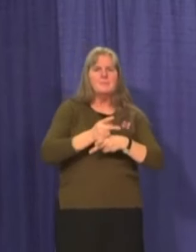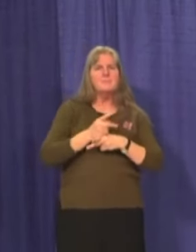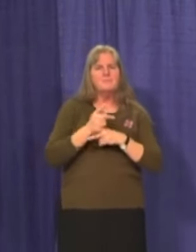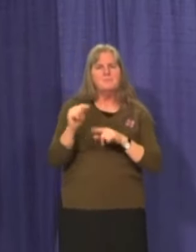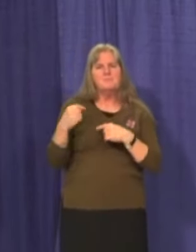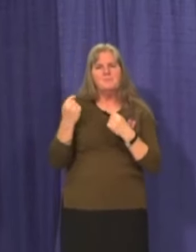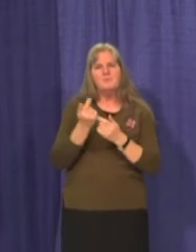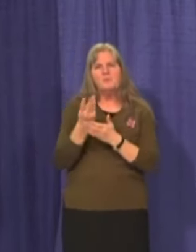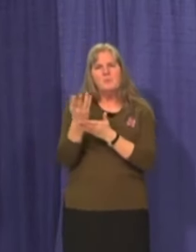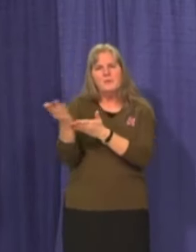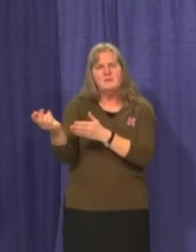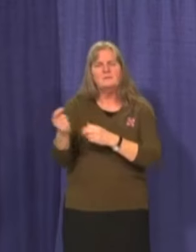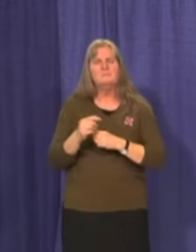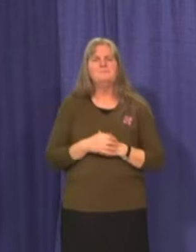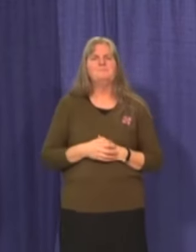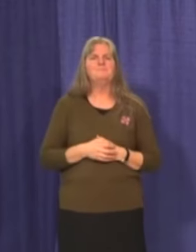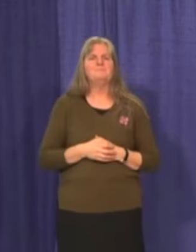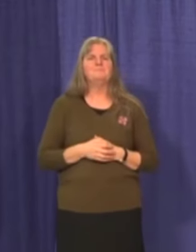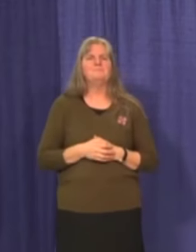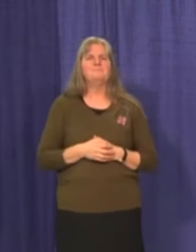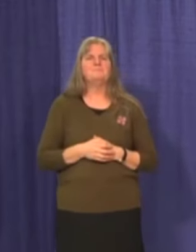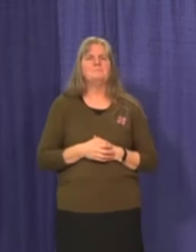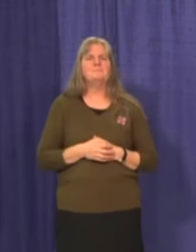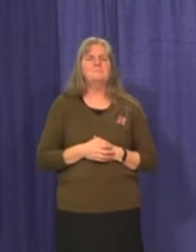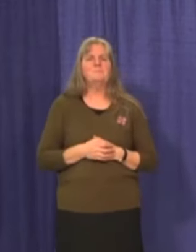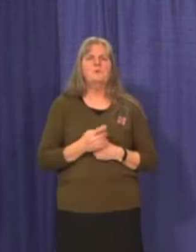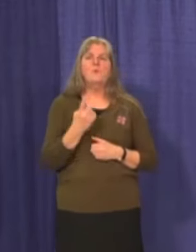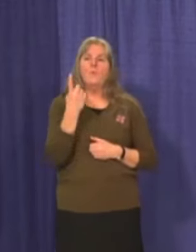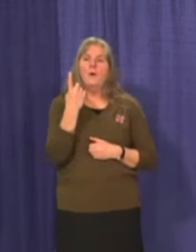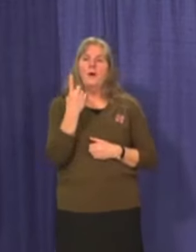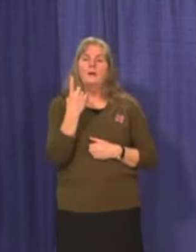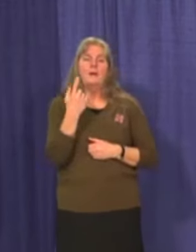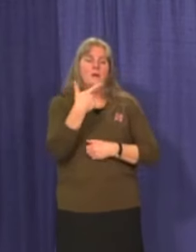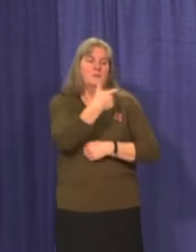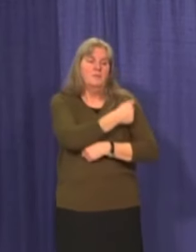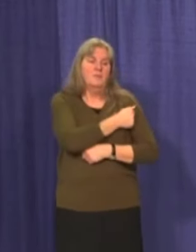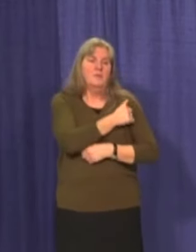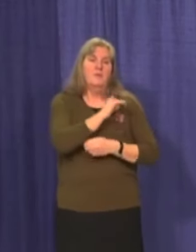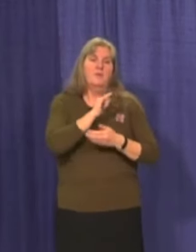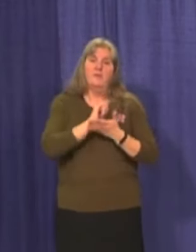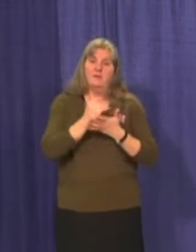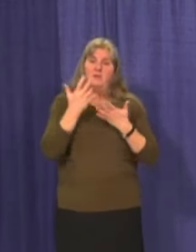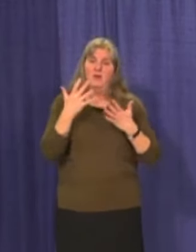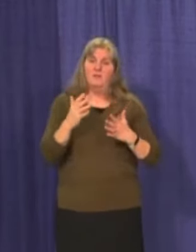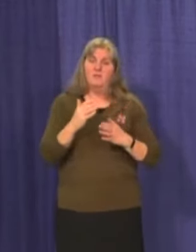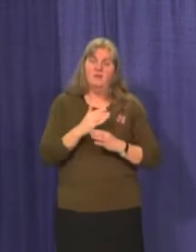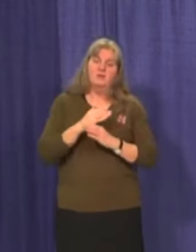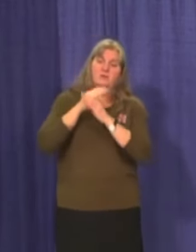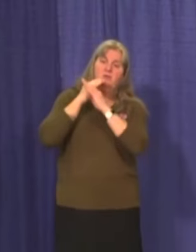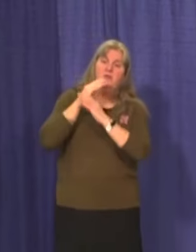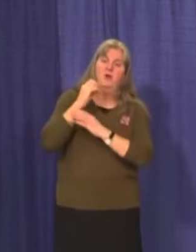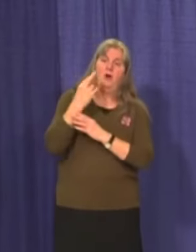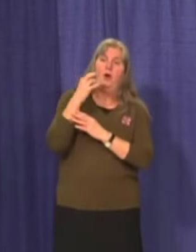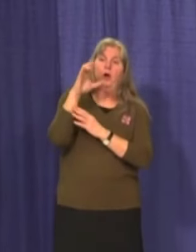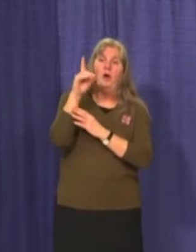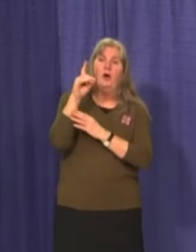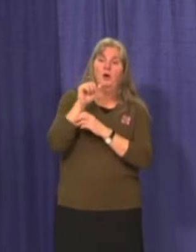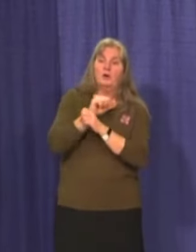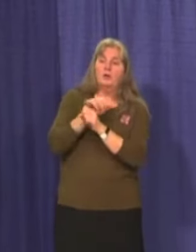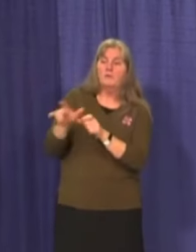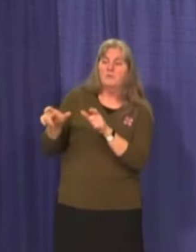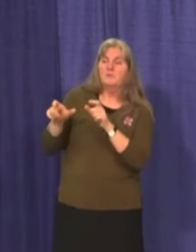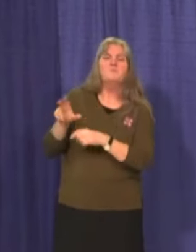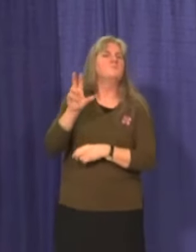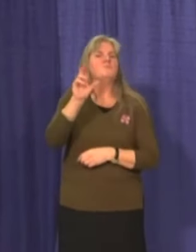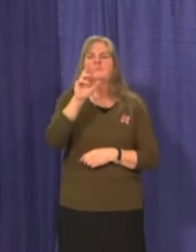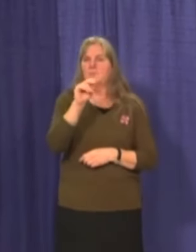Now one dose, of course, one dose per person will not achieve herd immunity. We have allocated enough doses so individuals